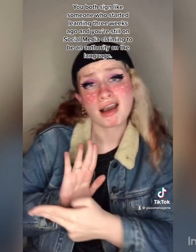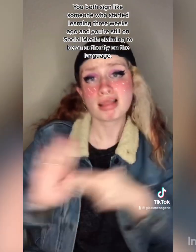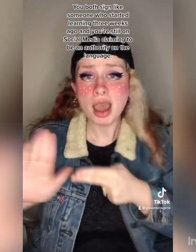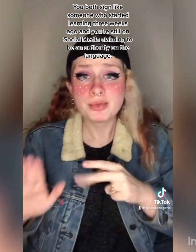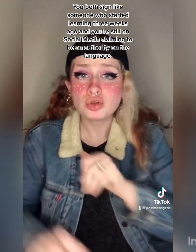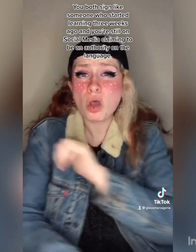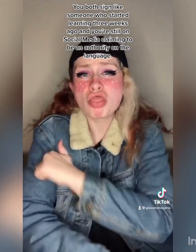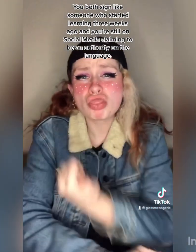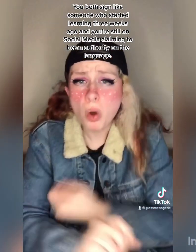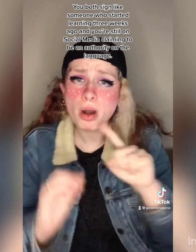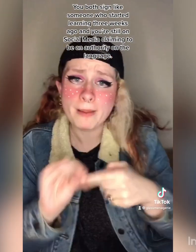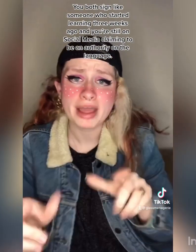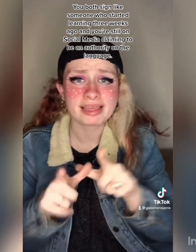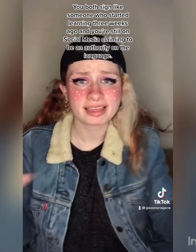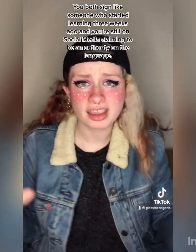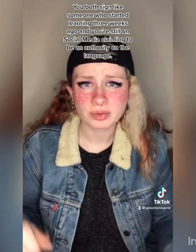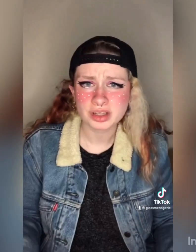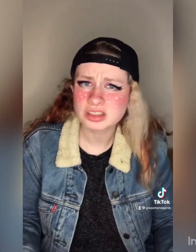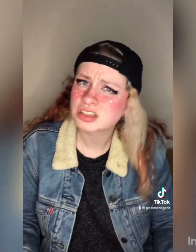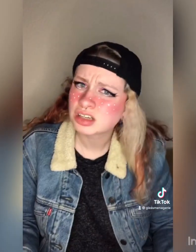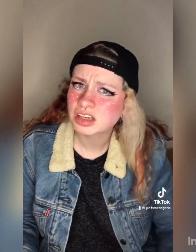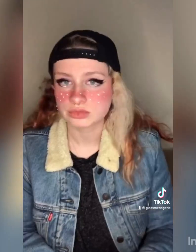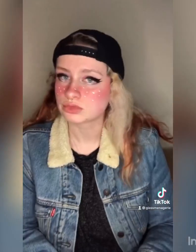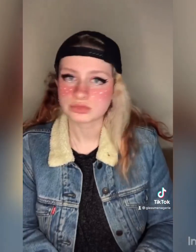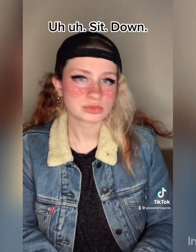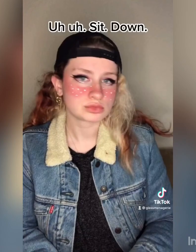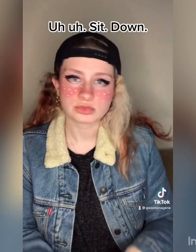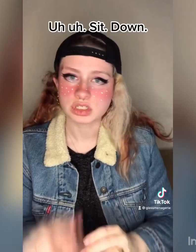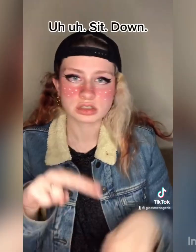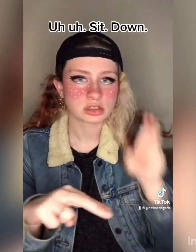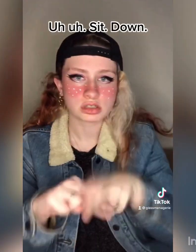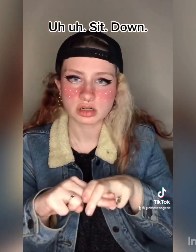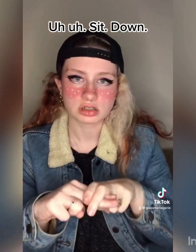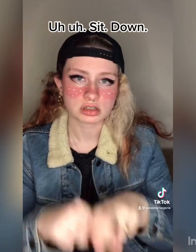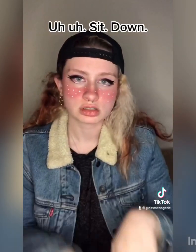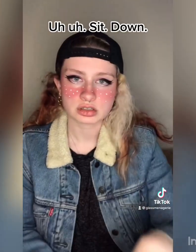claiming to be an authority on the language. Uh-uh. Sit down. video. This